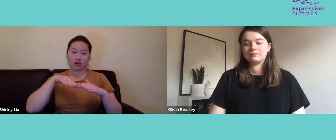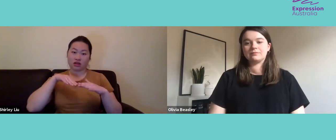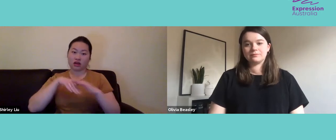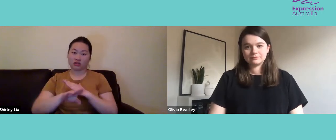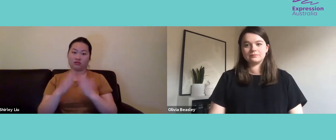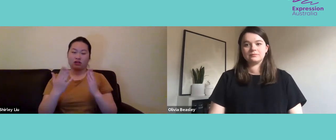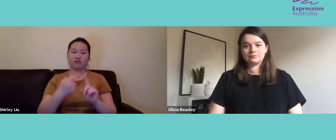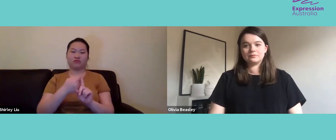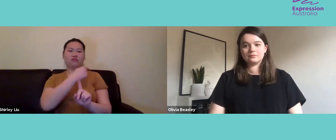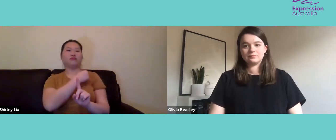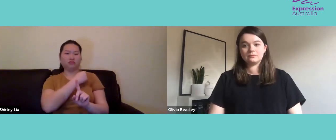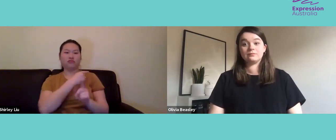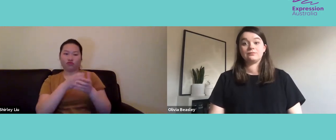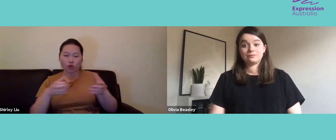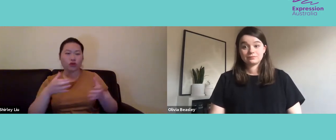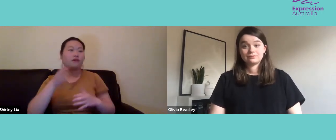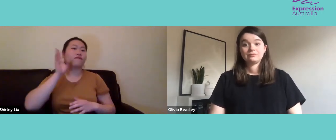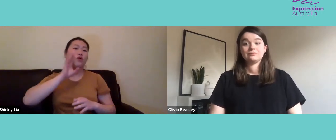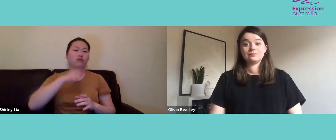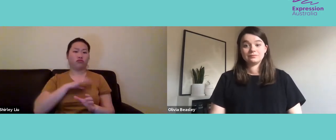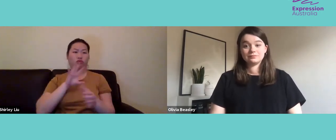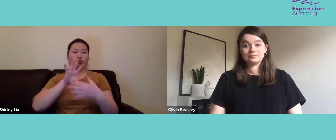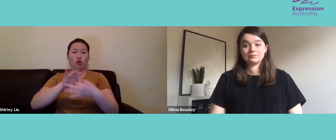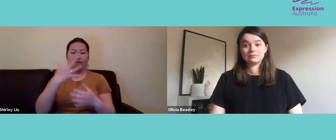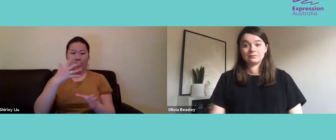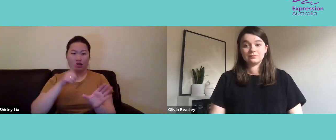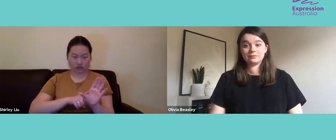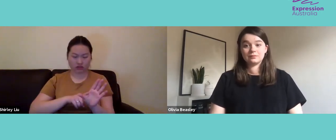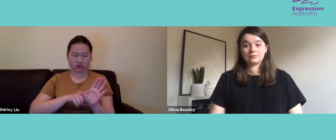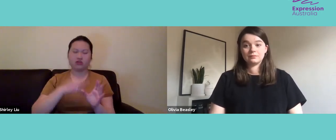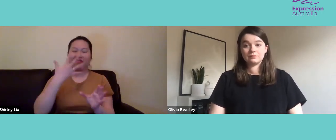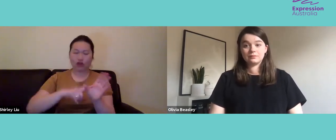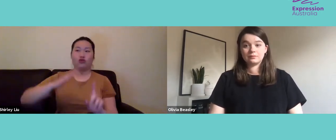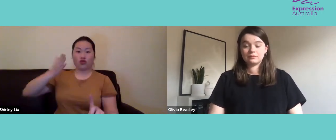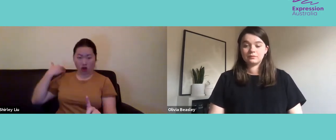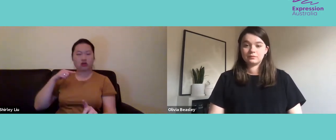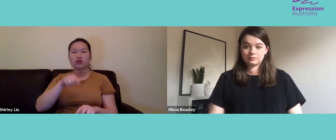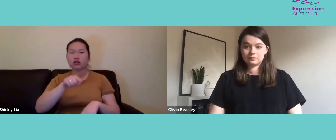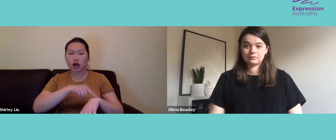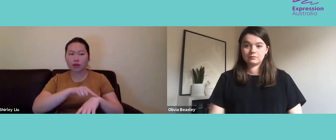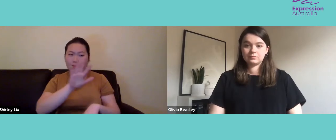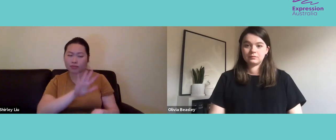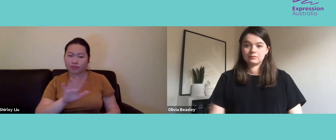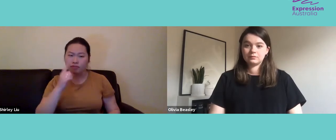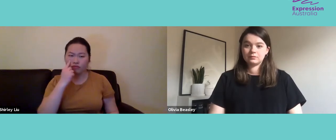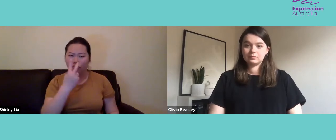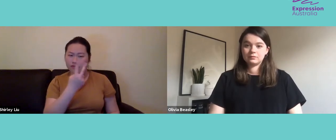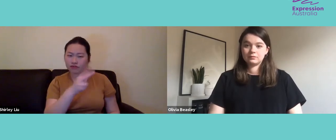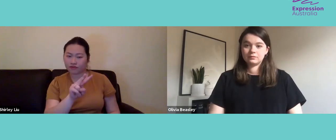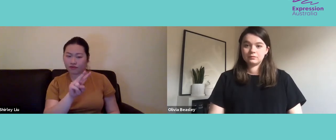members' membership. So five years ago, we would have a membership of around 25